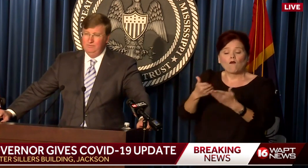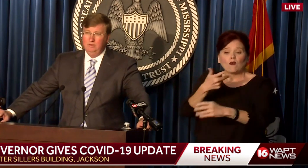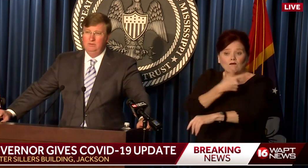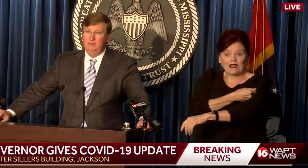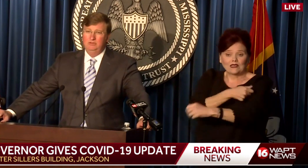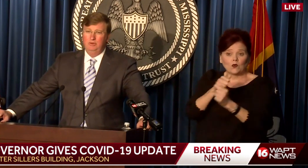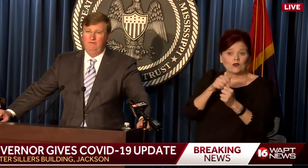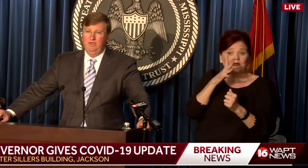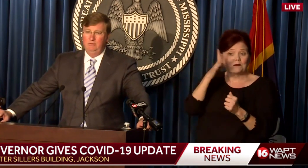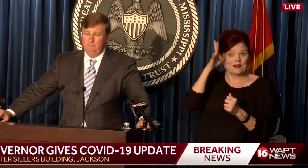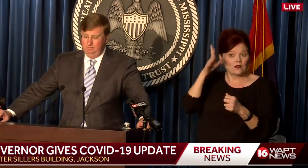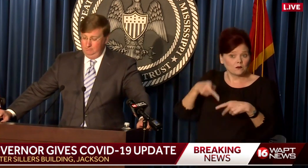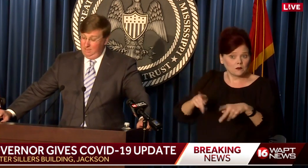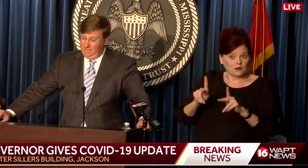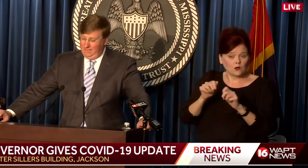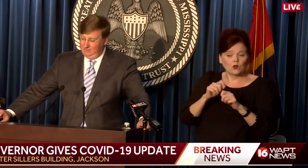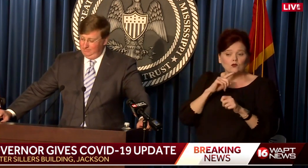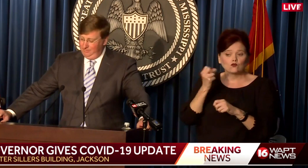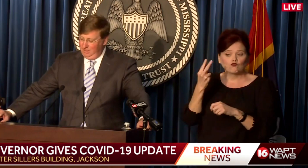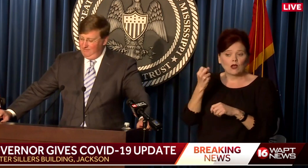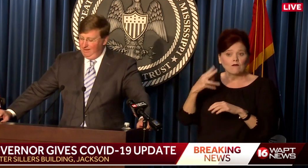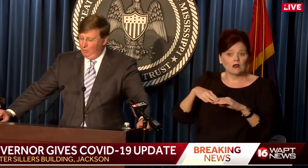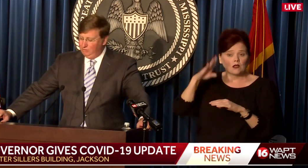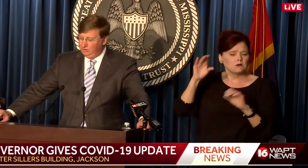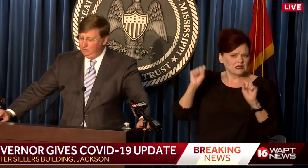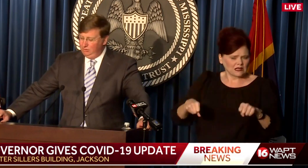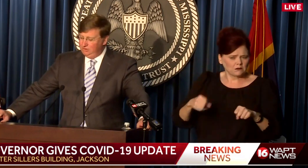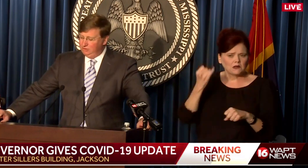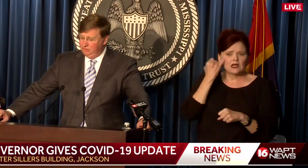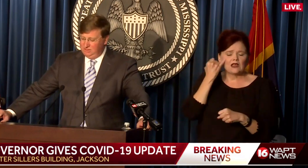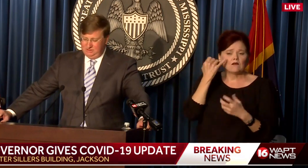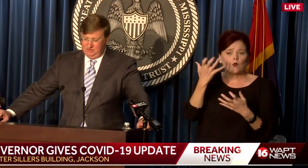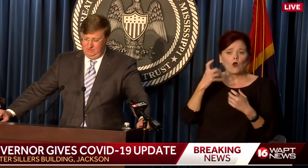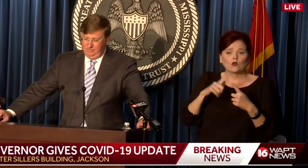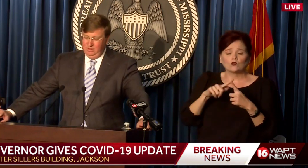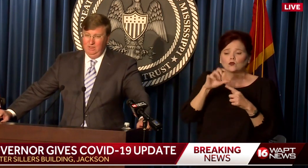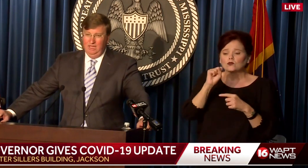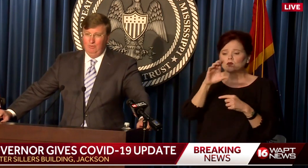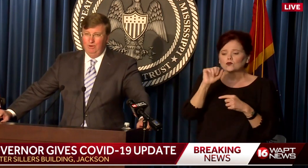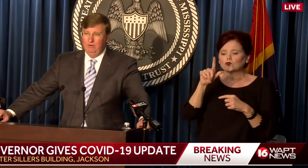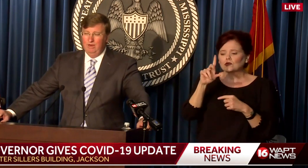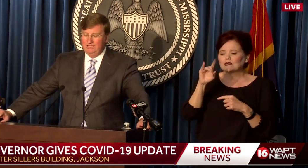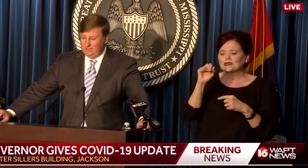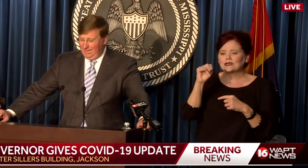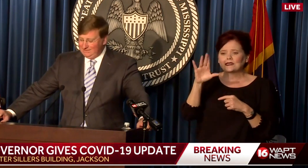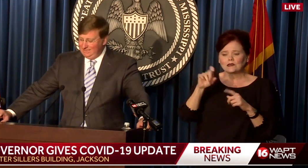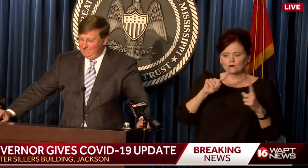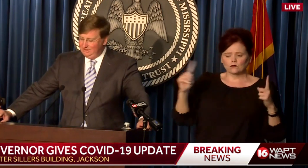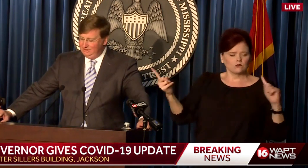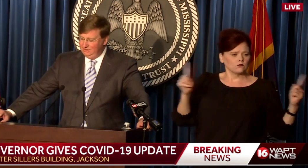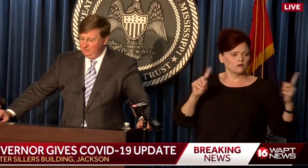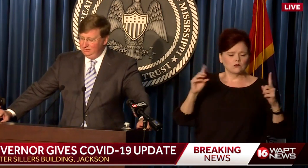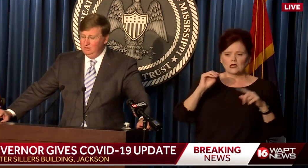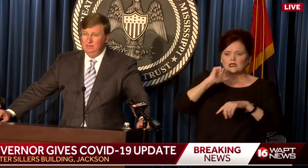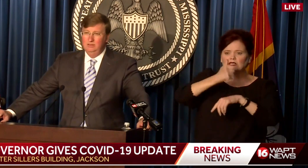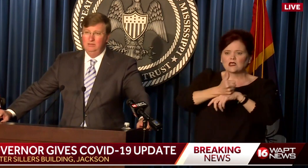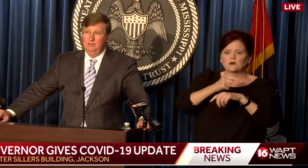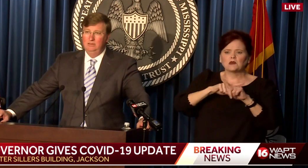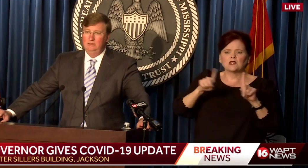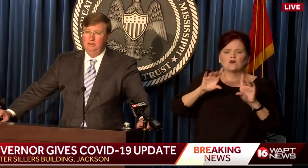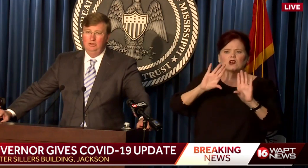permission to those 12 and up, they can. If they want to do social distancing and rearrange class sizes